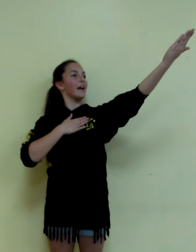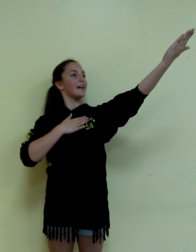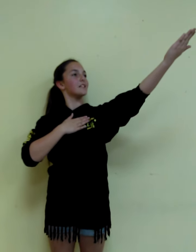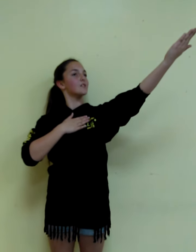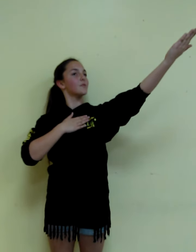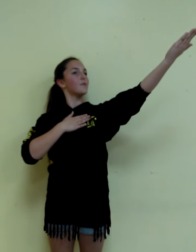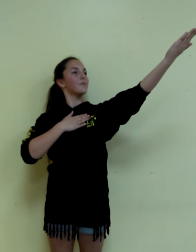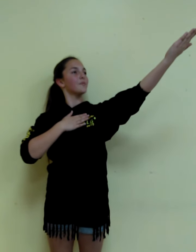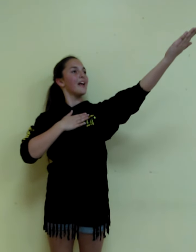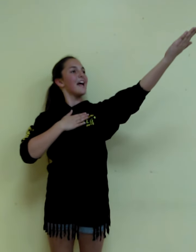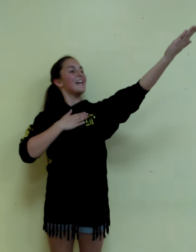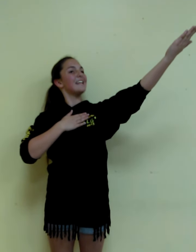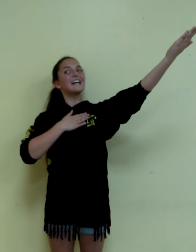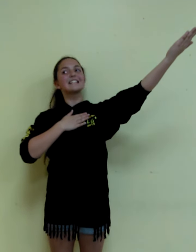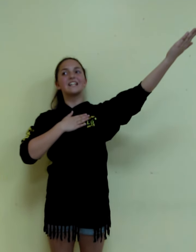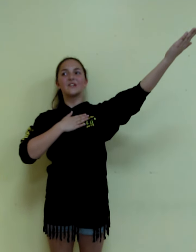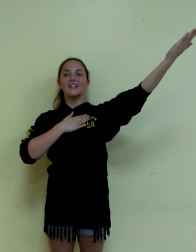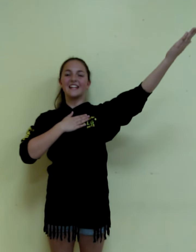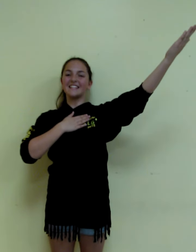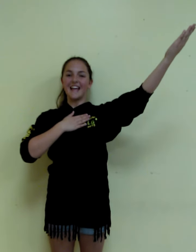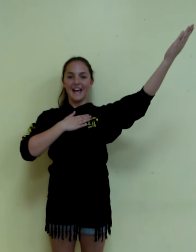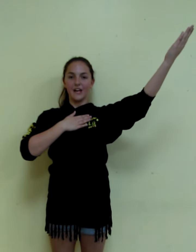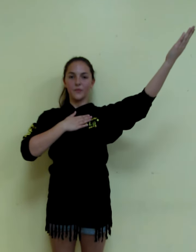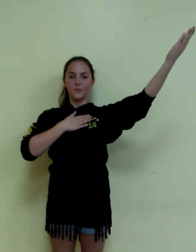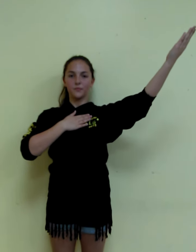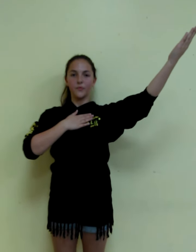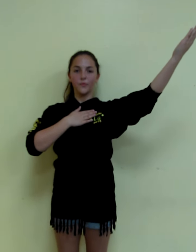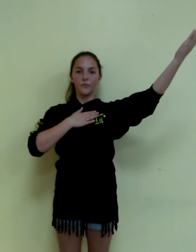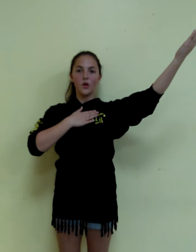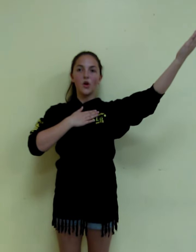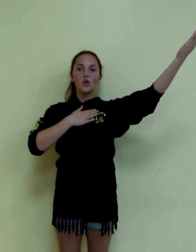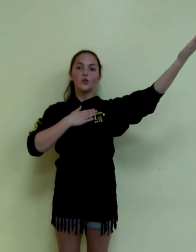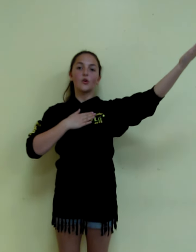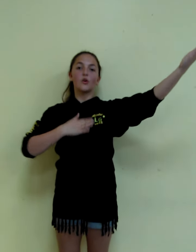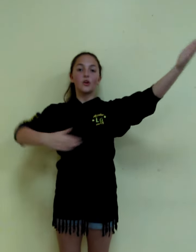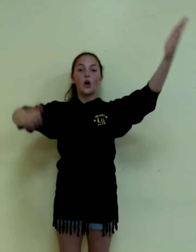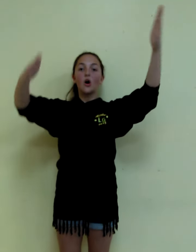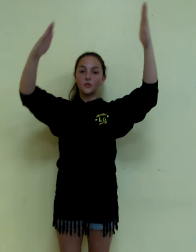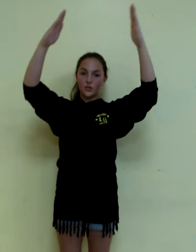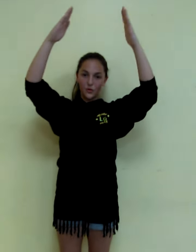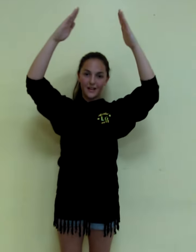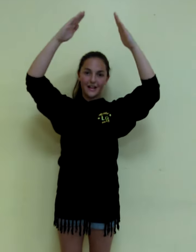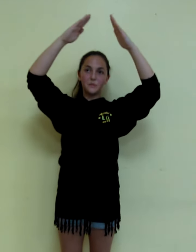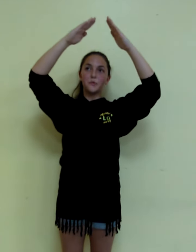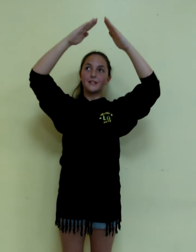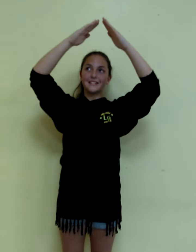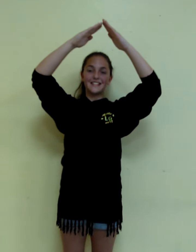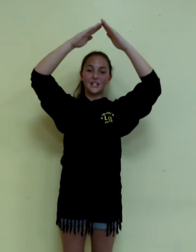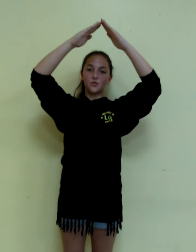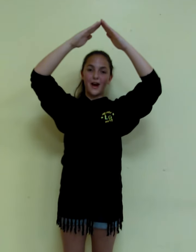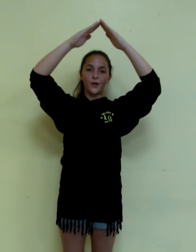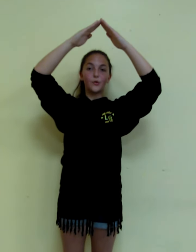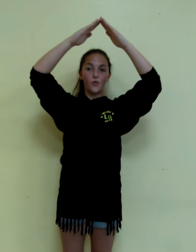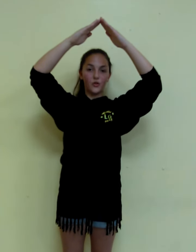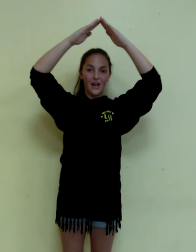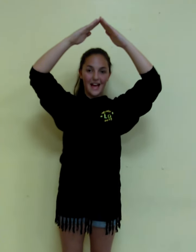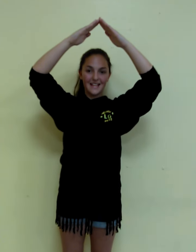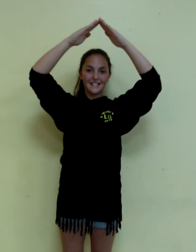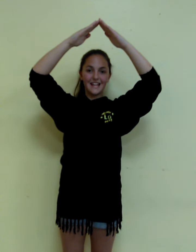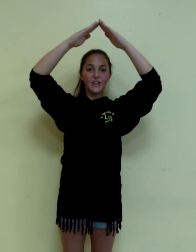hand. Next letter is A. You're going to also, again, put this like a triangle over your head, and